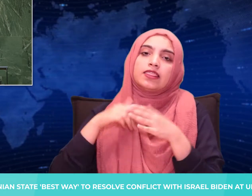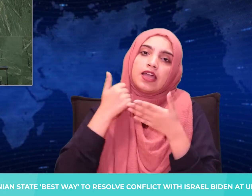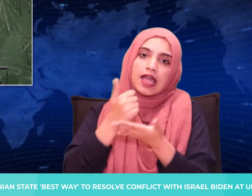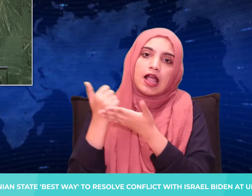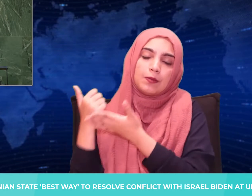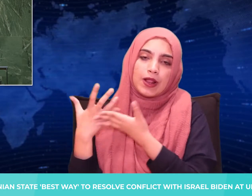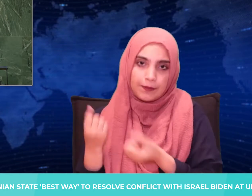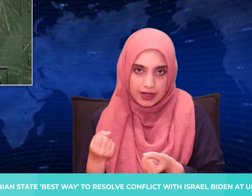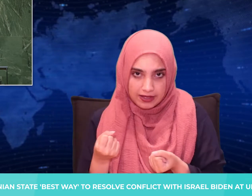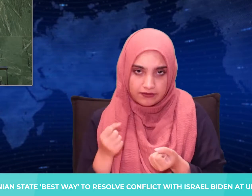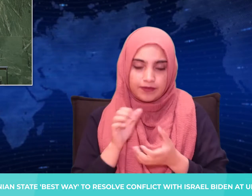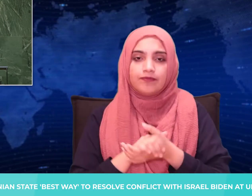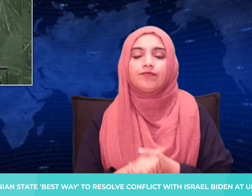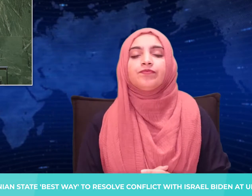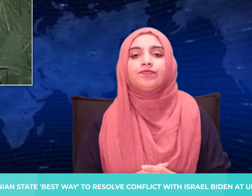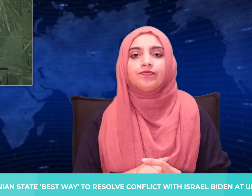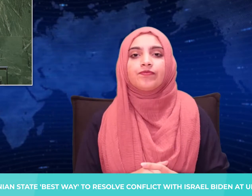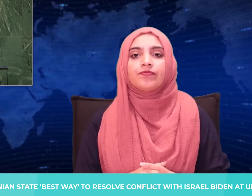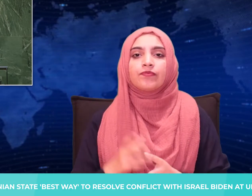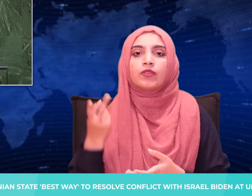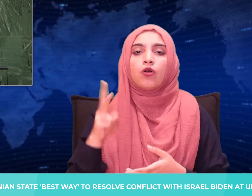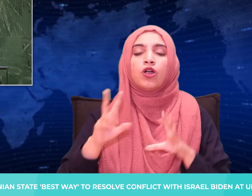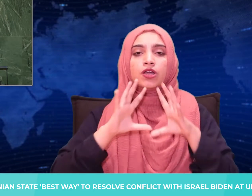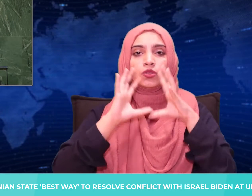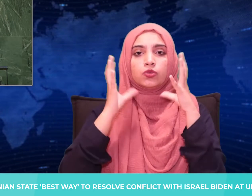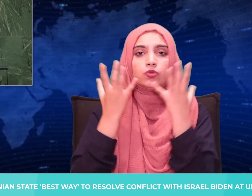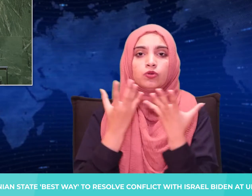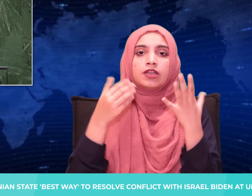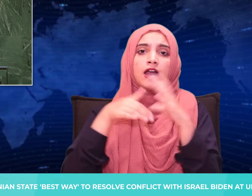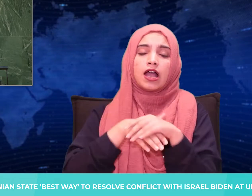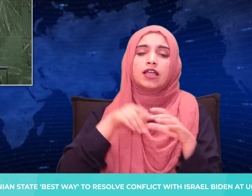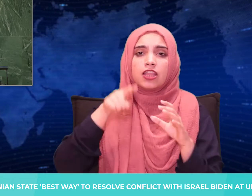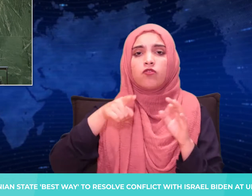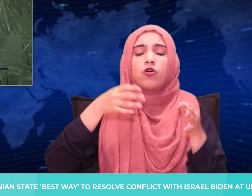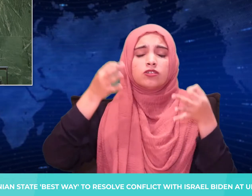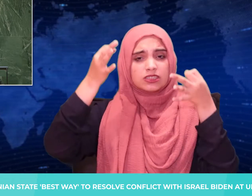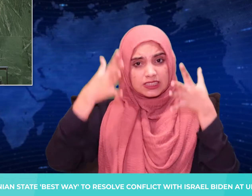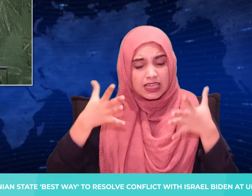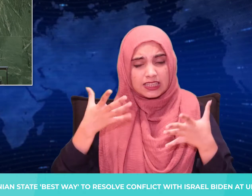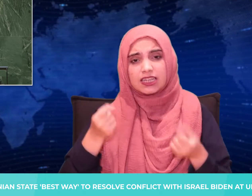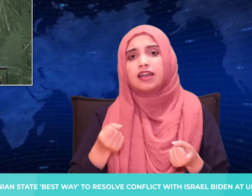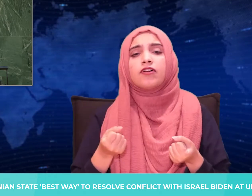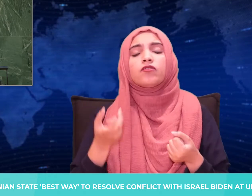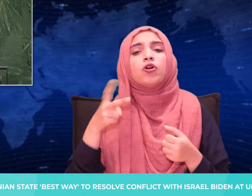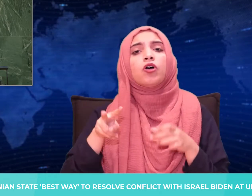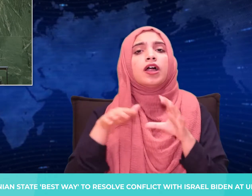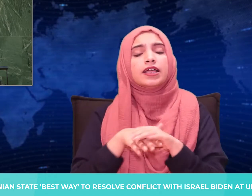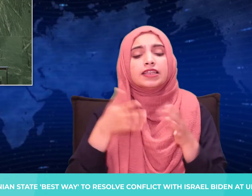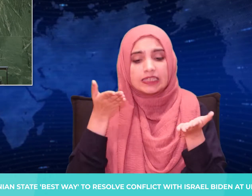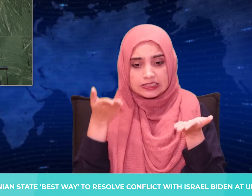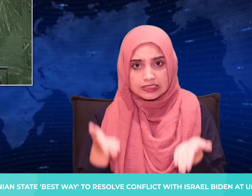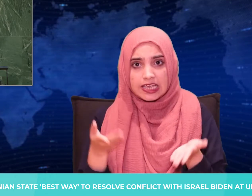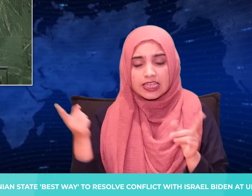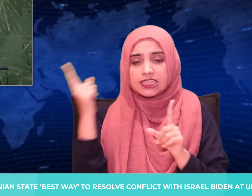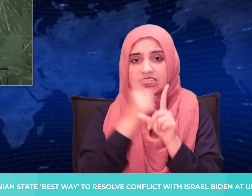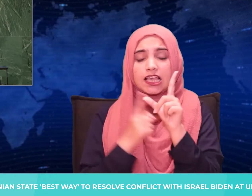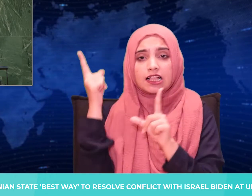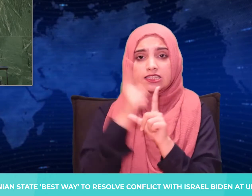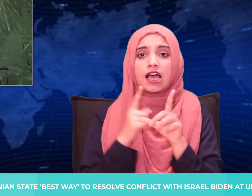gathering. The world faces a decisive decade, he said, and leaders need to work together to